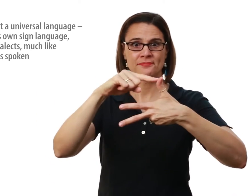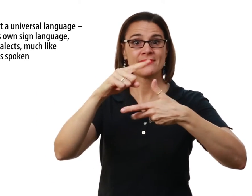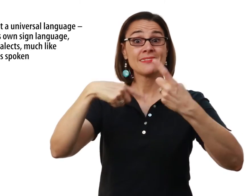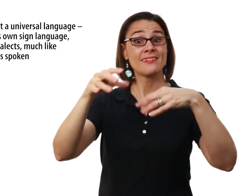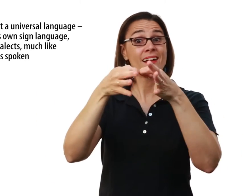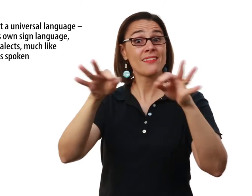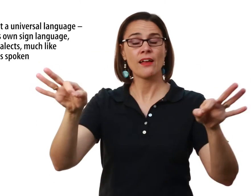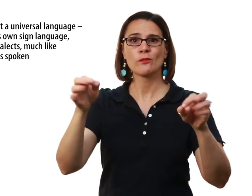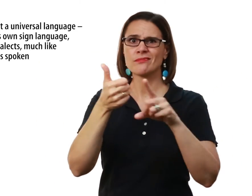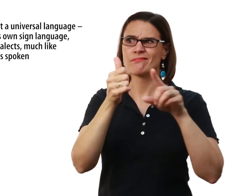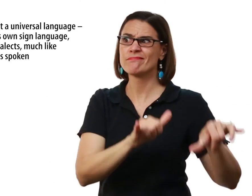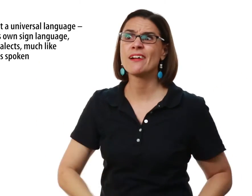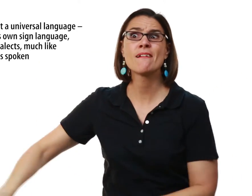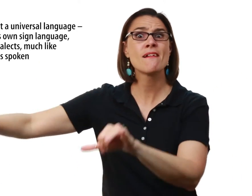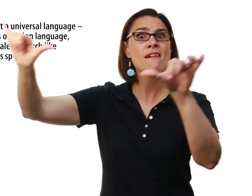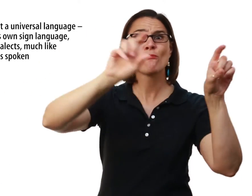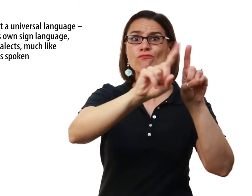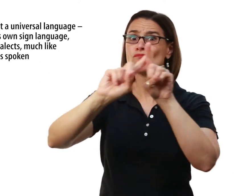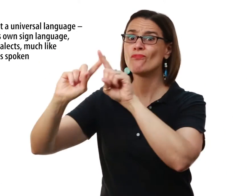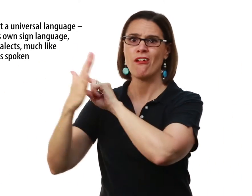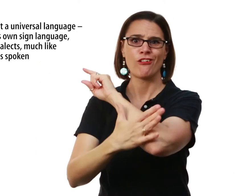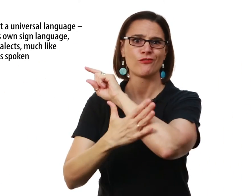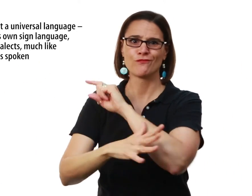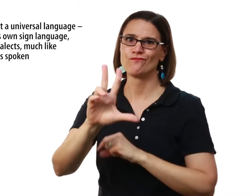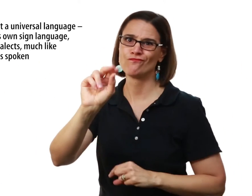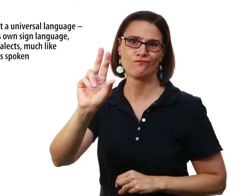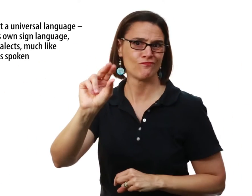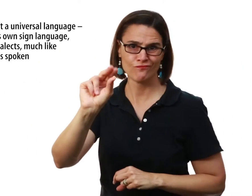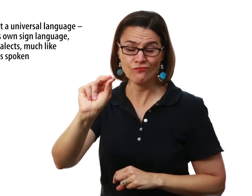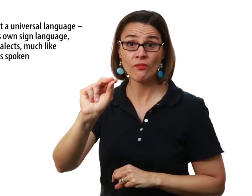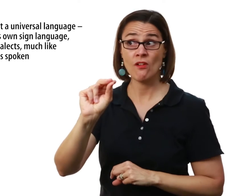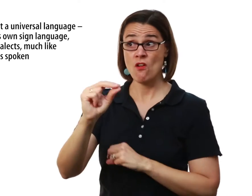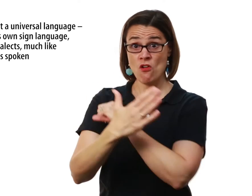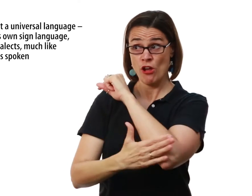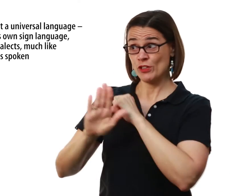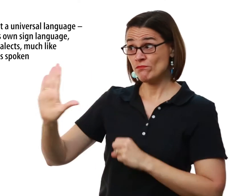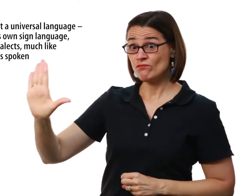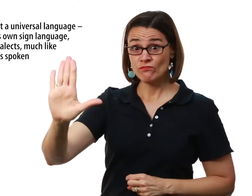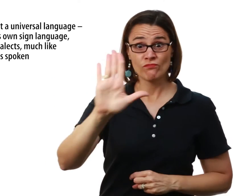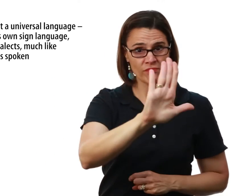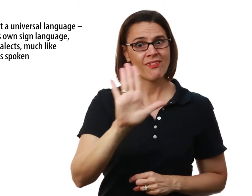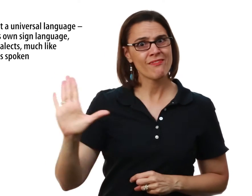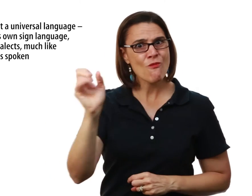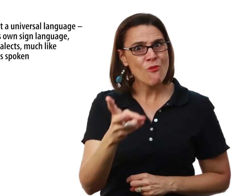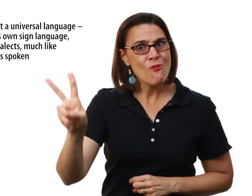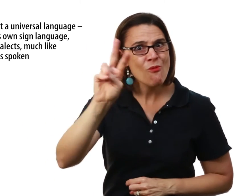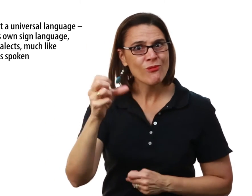Sign language is not a universal language It's not the same in every country Every country has